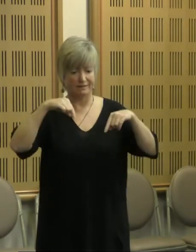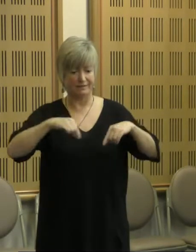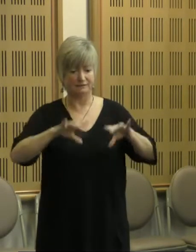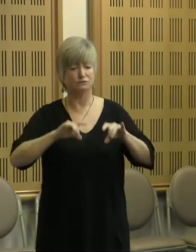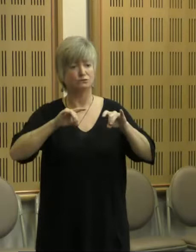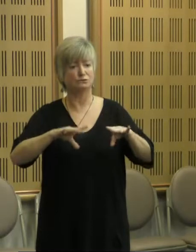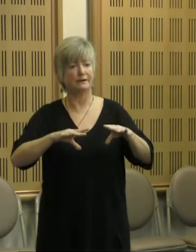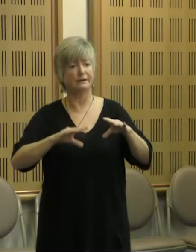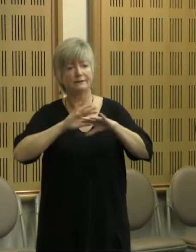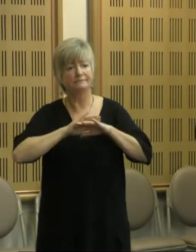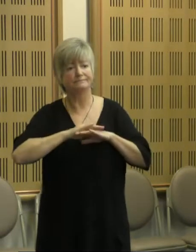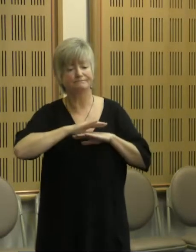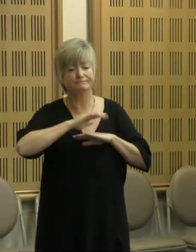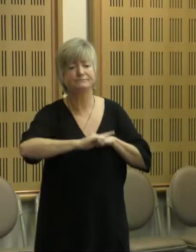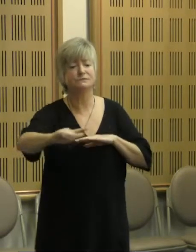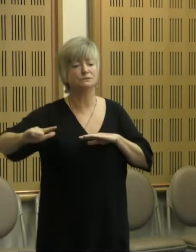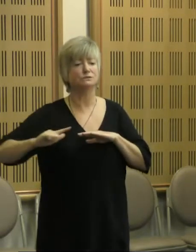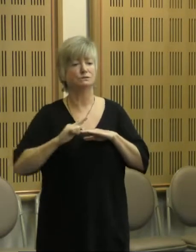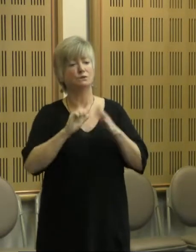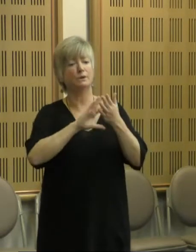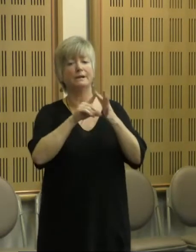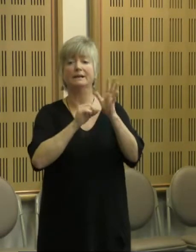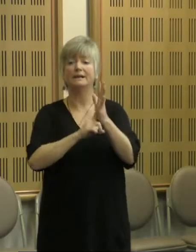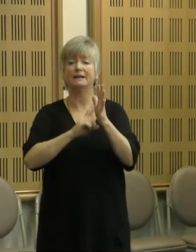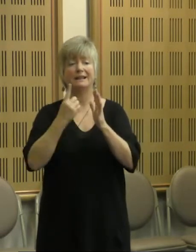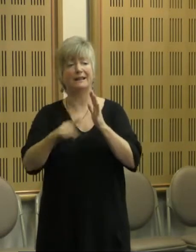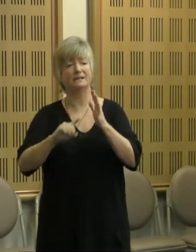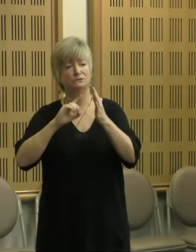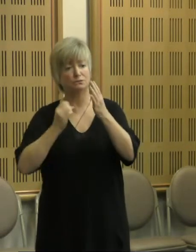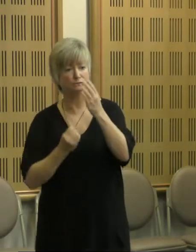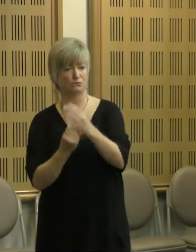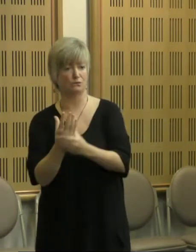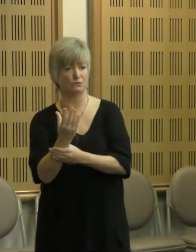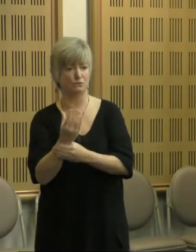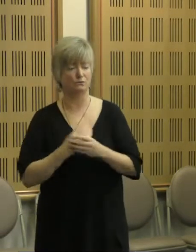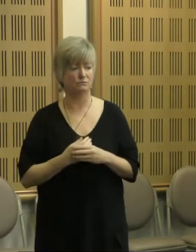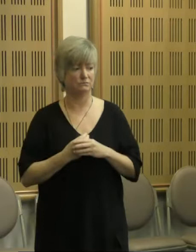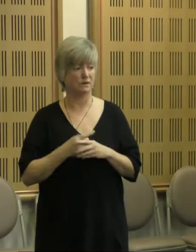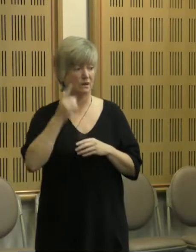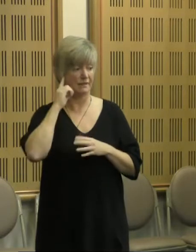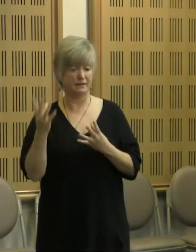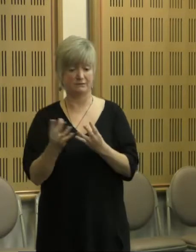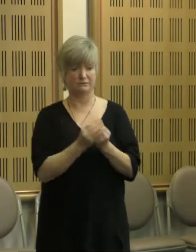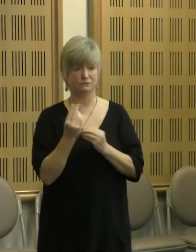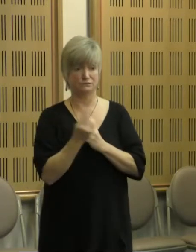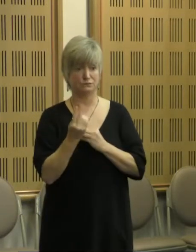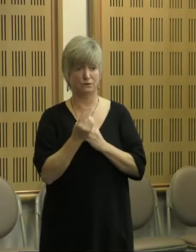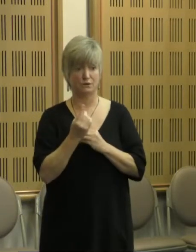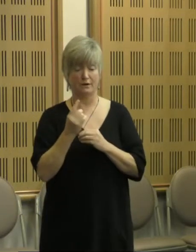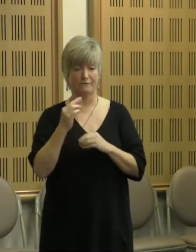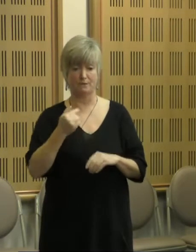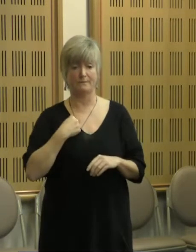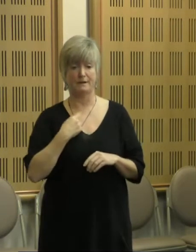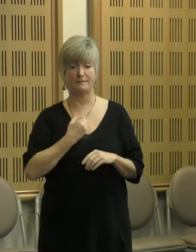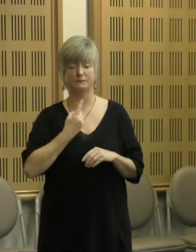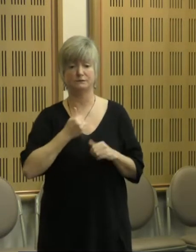And that really made an impact to me because we're already working on this project, and I think the culmination of the two really was personally great timing,